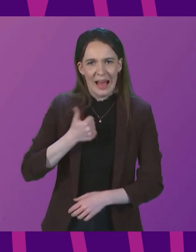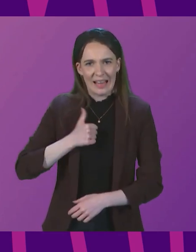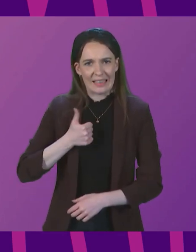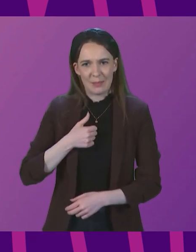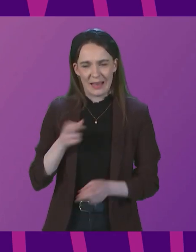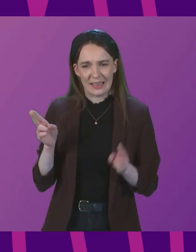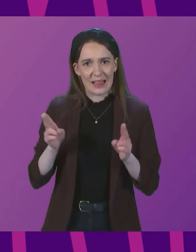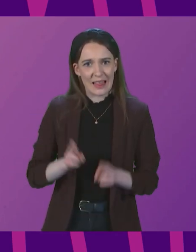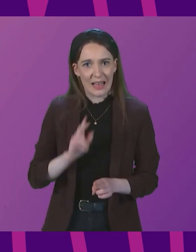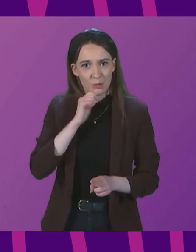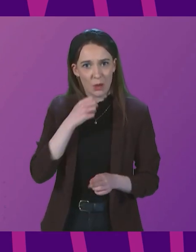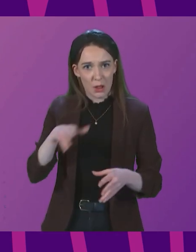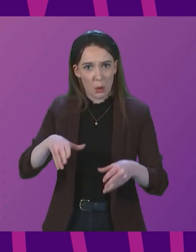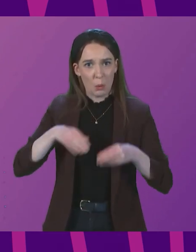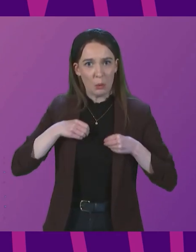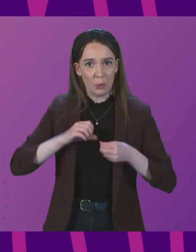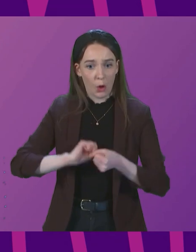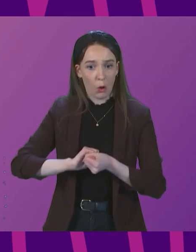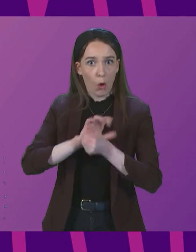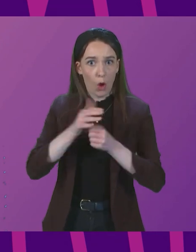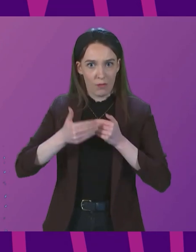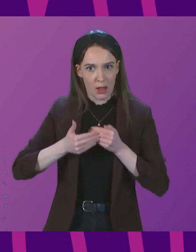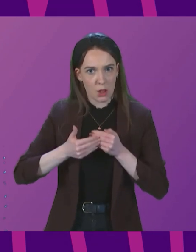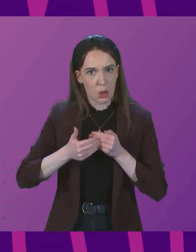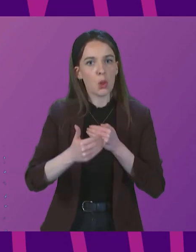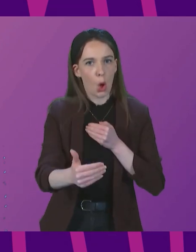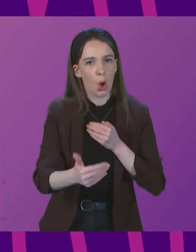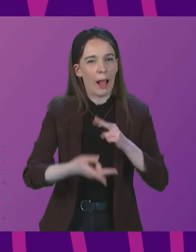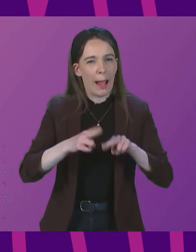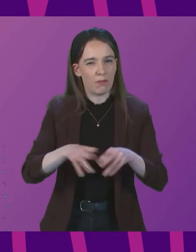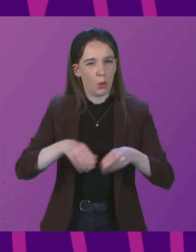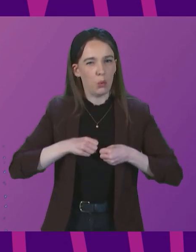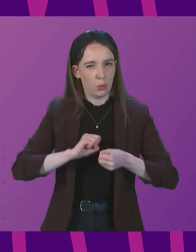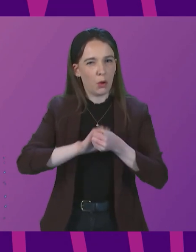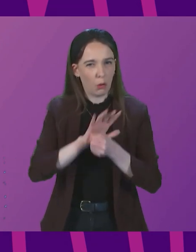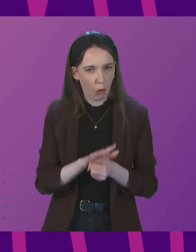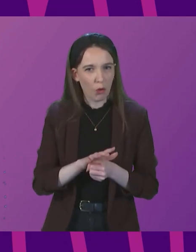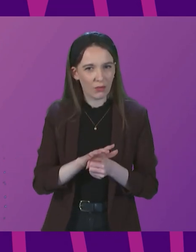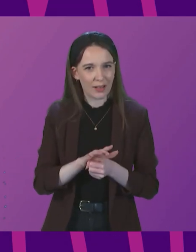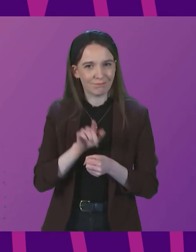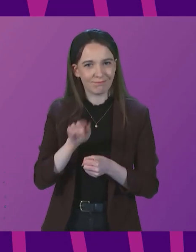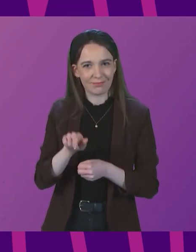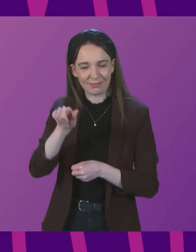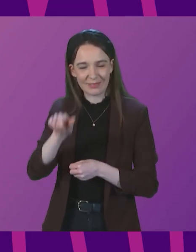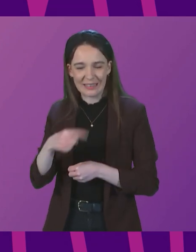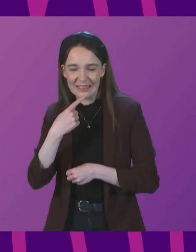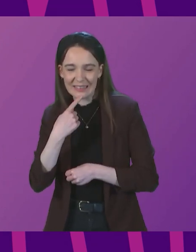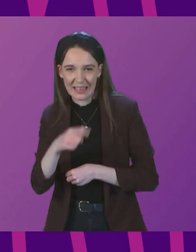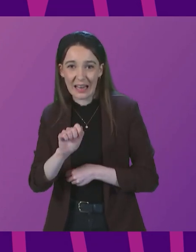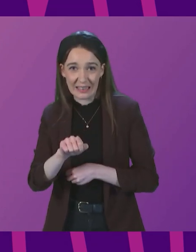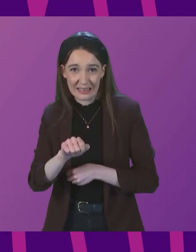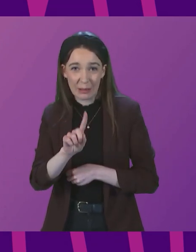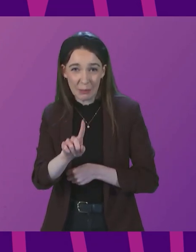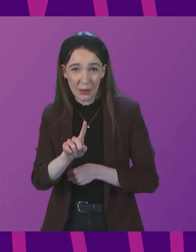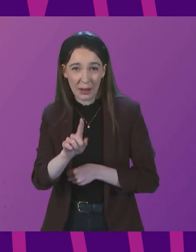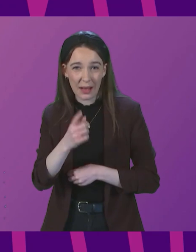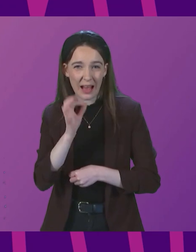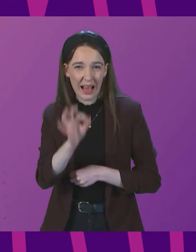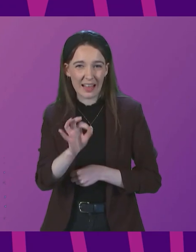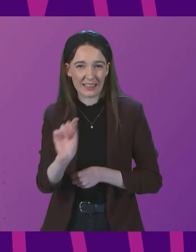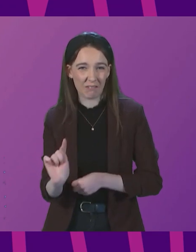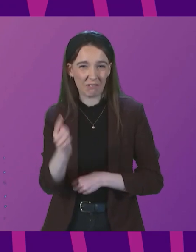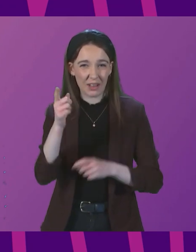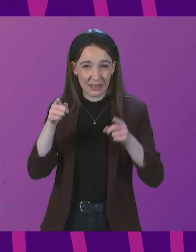catch the virus, a rapid review by the UK Health Security Agency suggests. So, would the First Minister therefore encourage